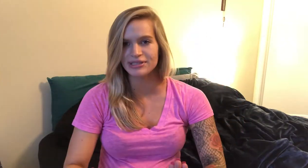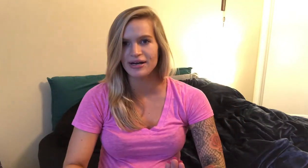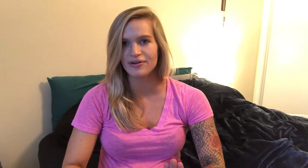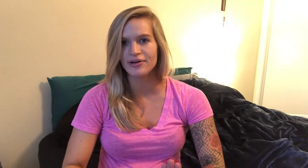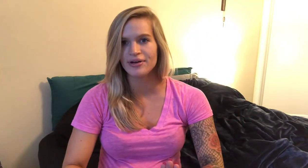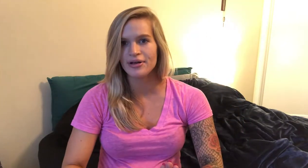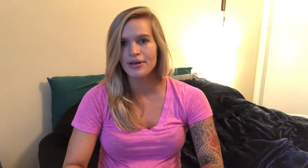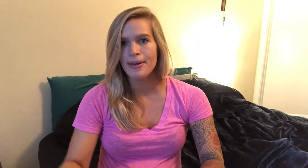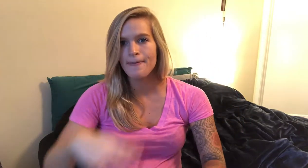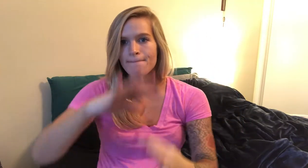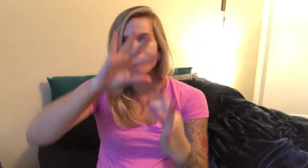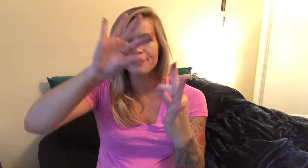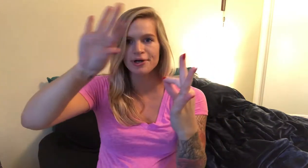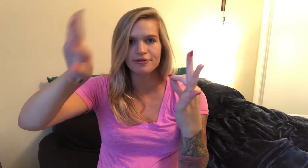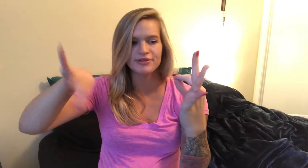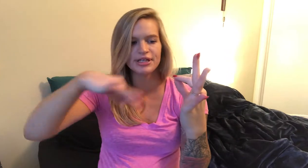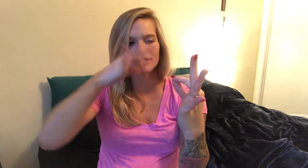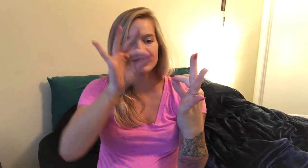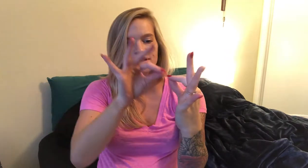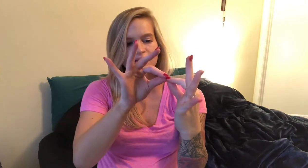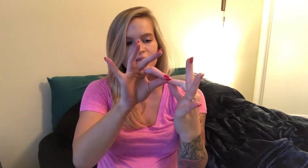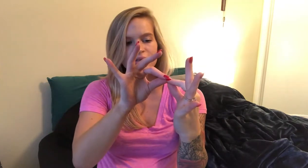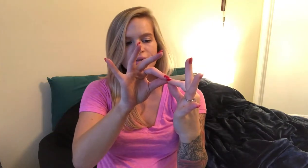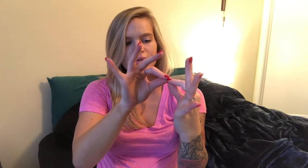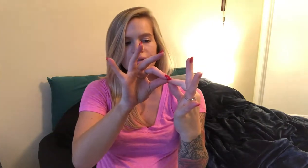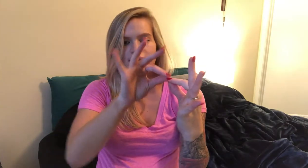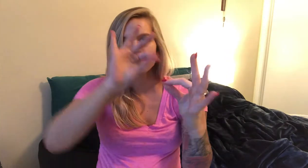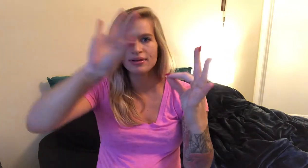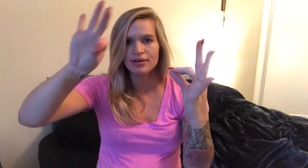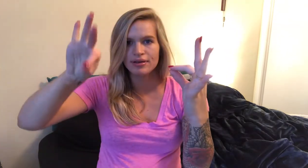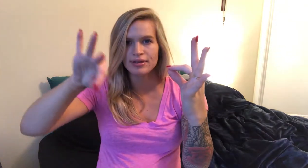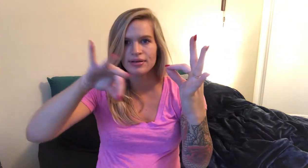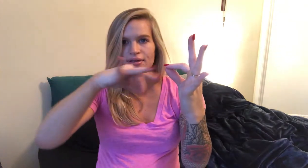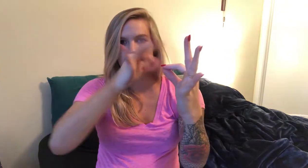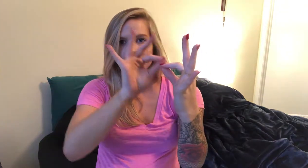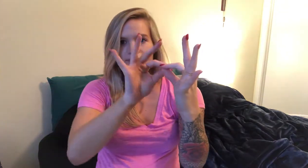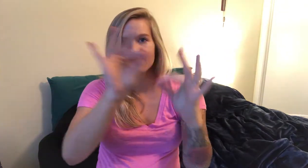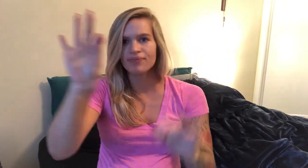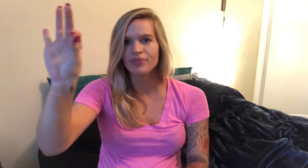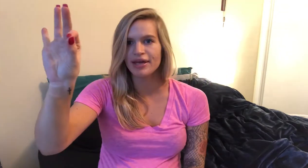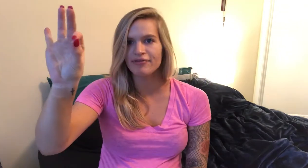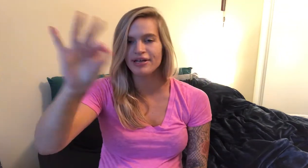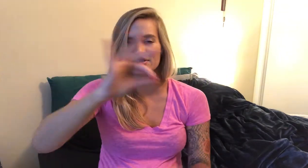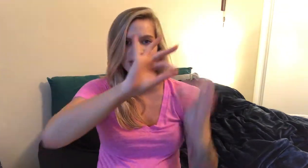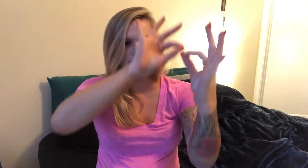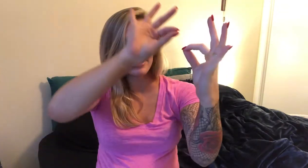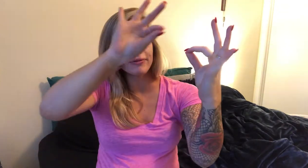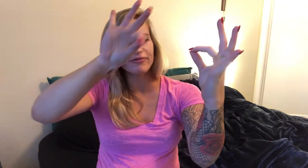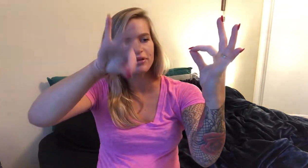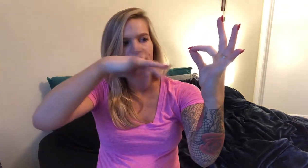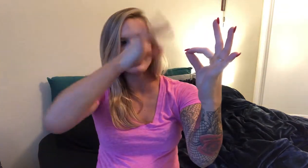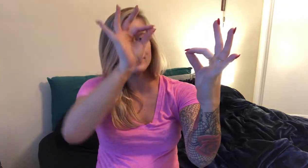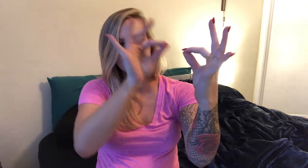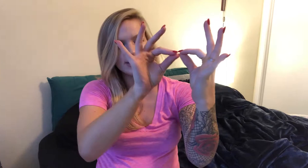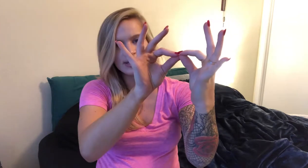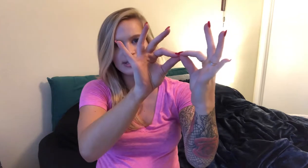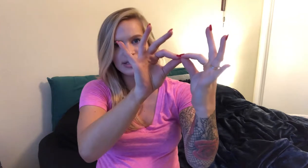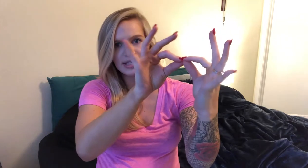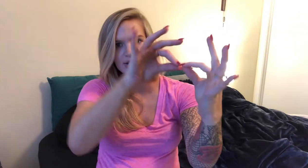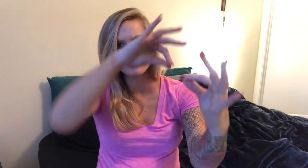down perfect F hand shape and flip it into the other